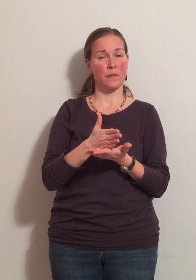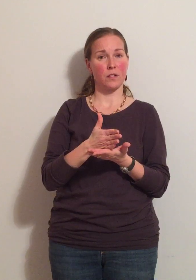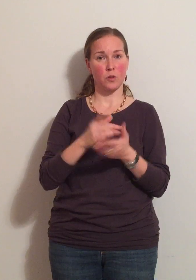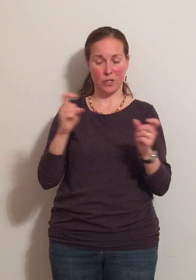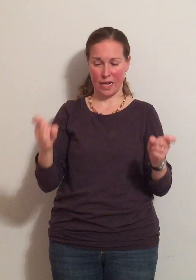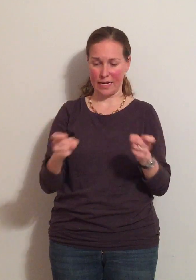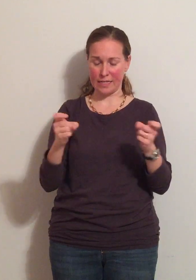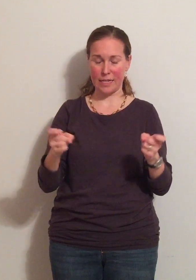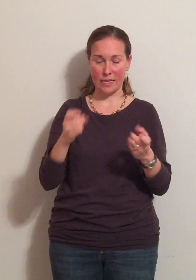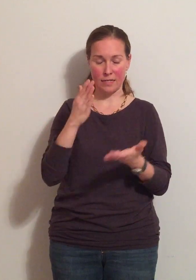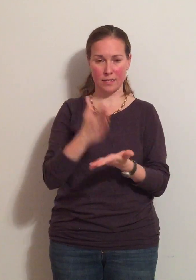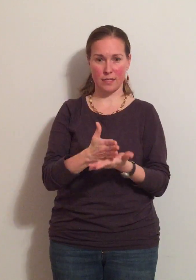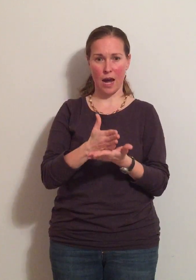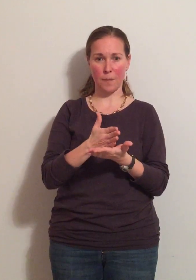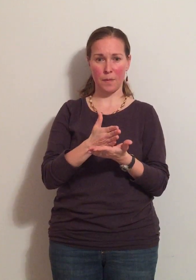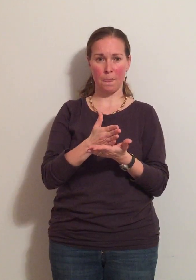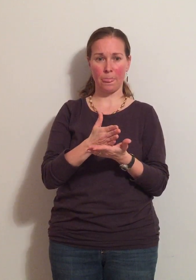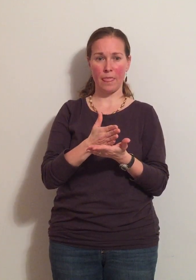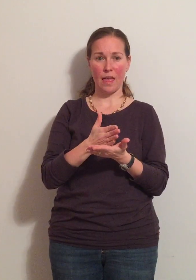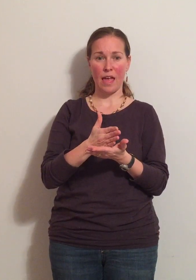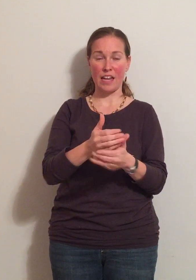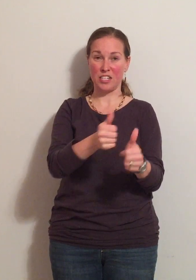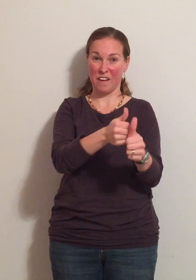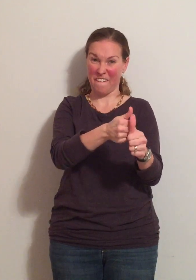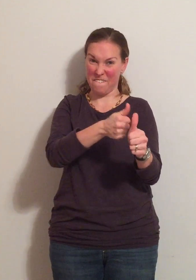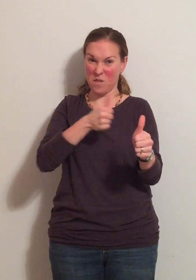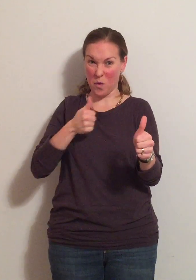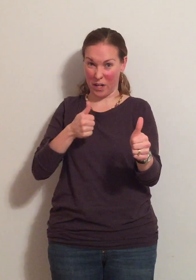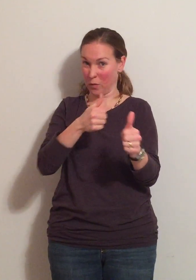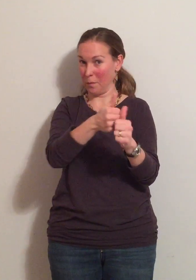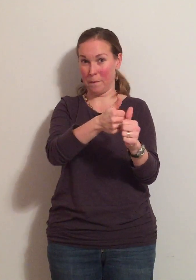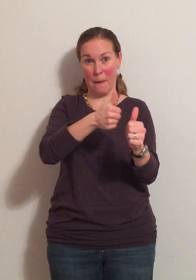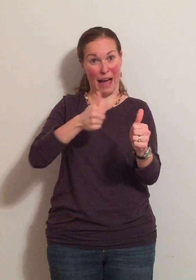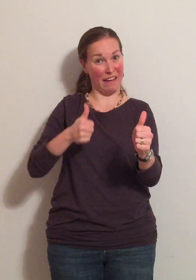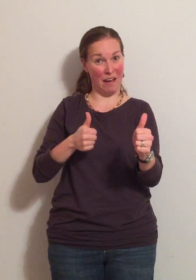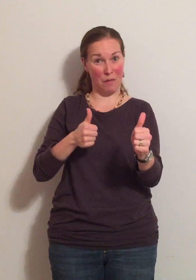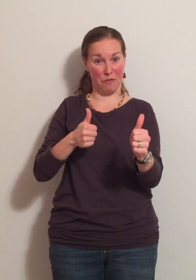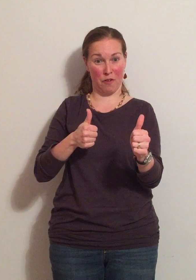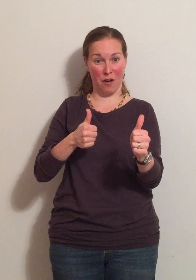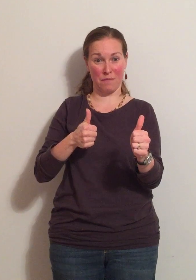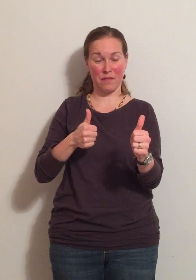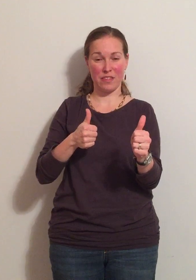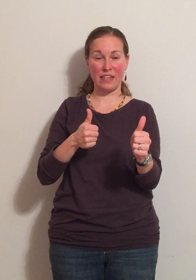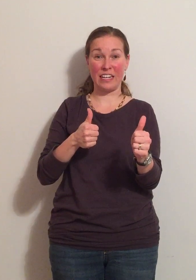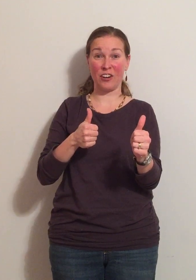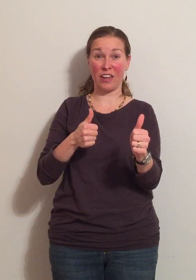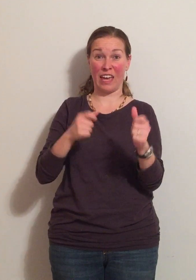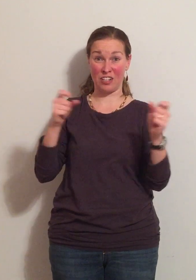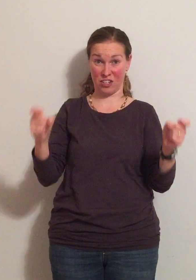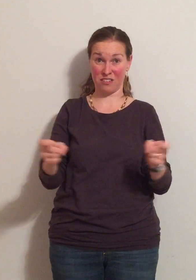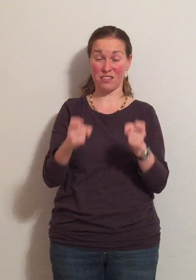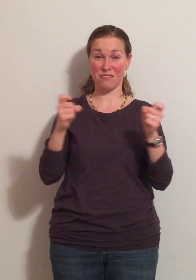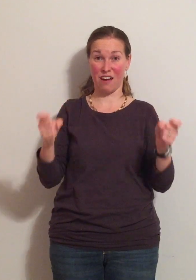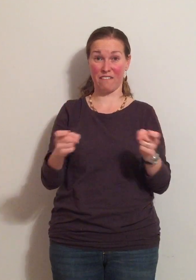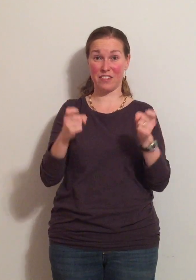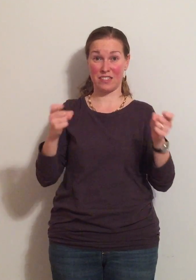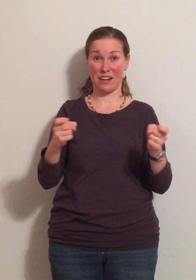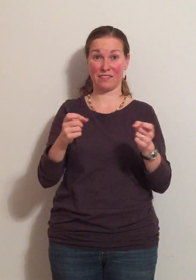So we're signing sin stop. And to avoid, we're backing up from the near occasions of sin.